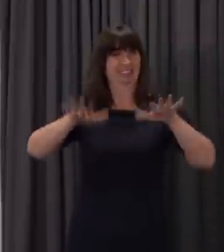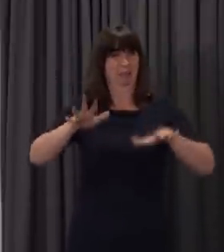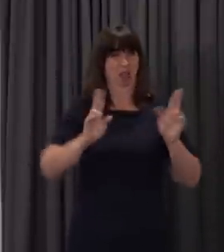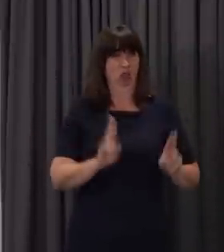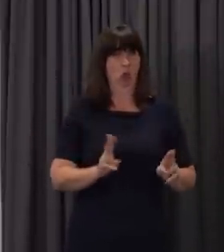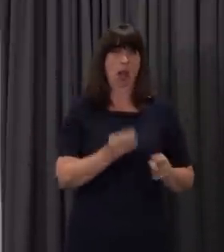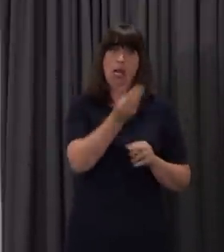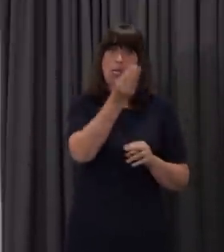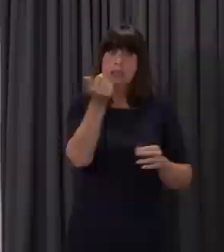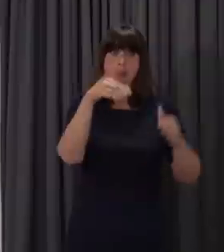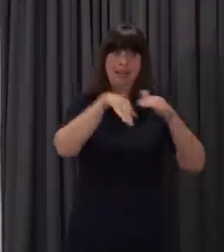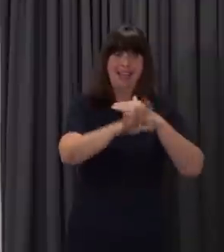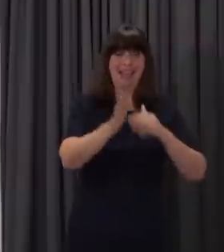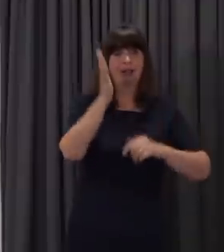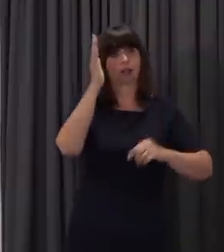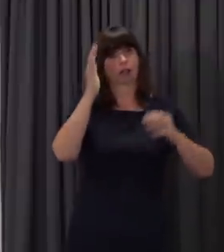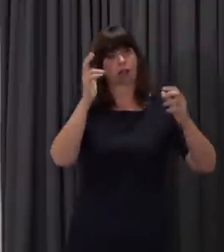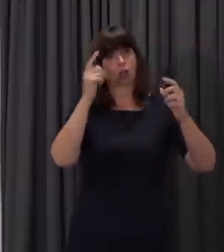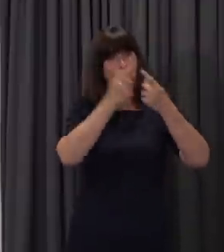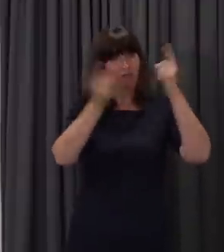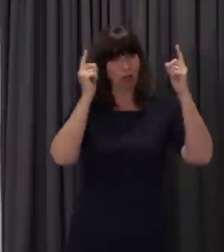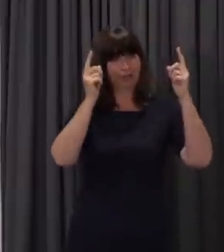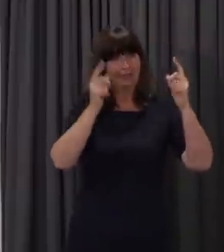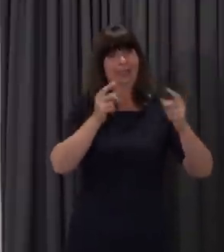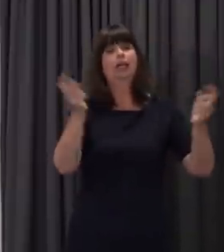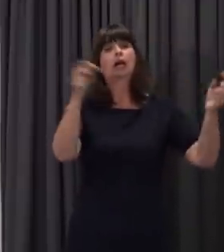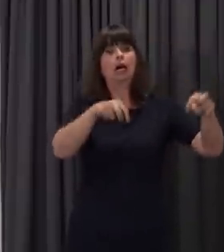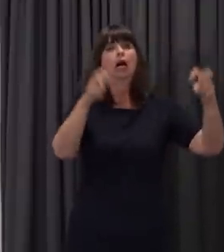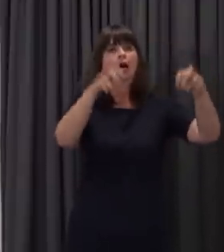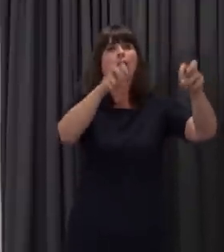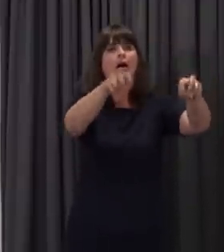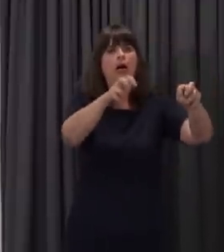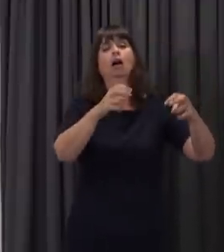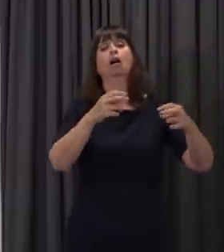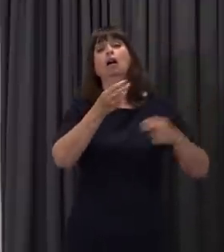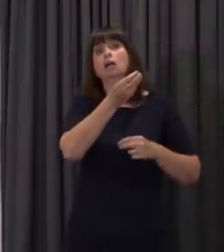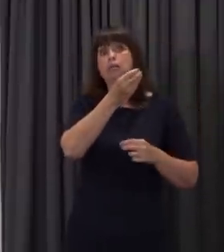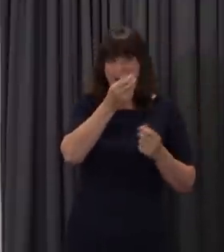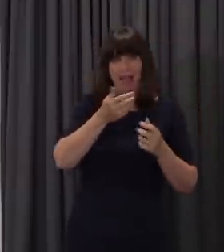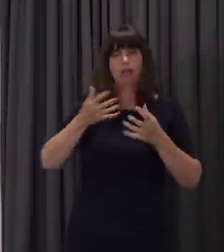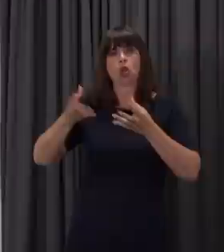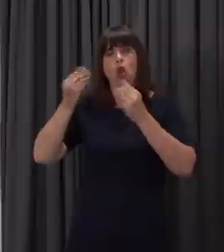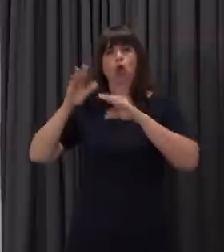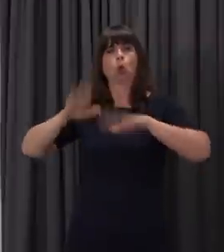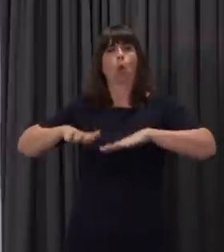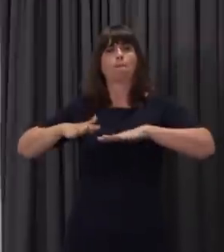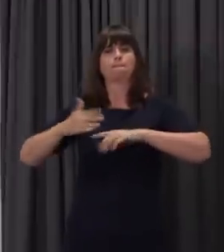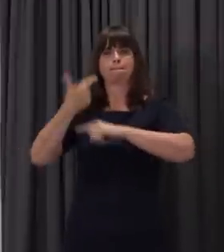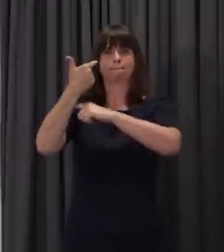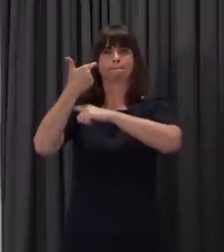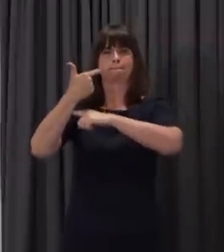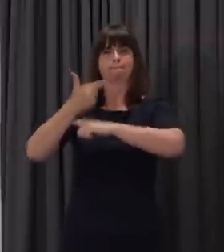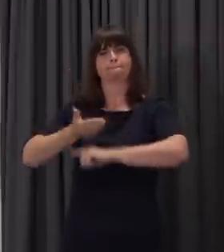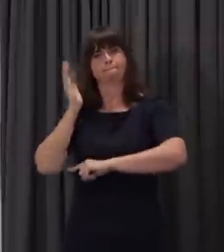with a larger lectures being held online, and therefore limiting the number of people that gather in spaces within the